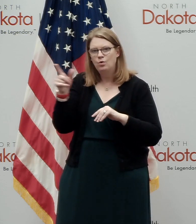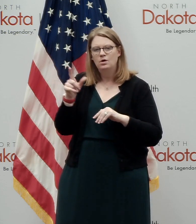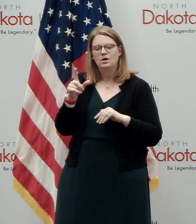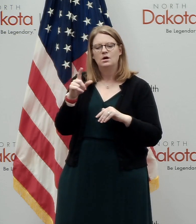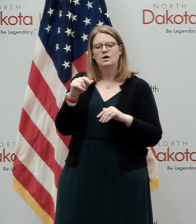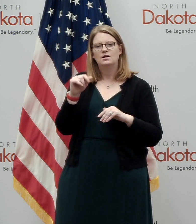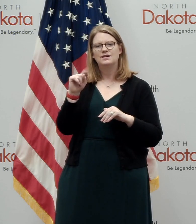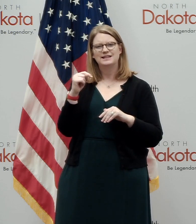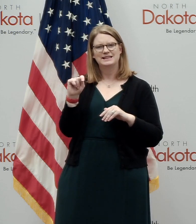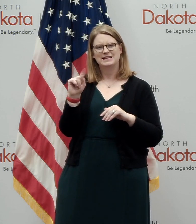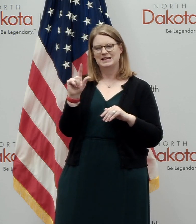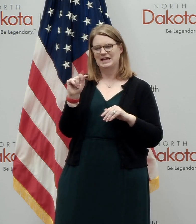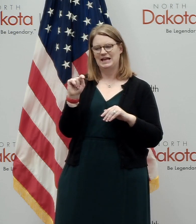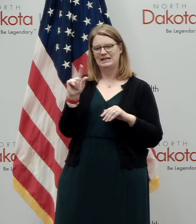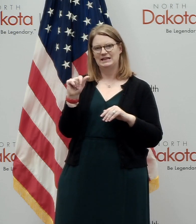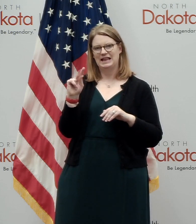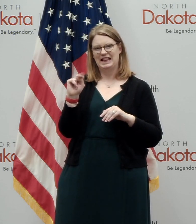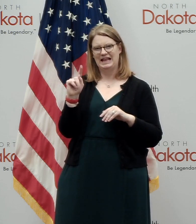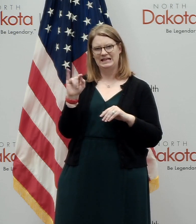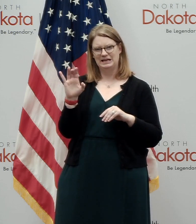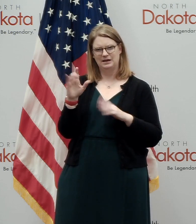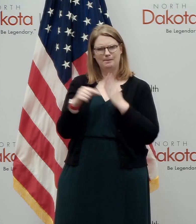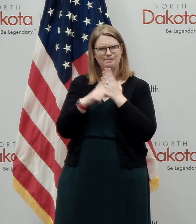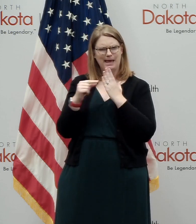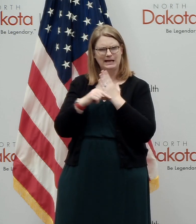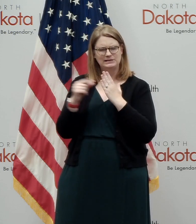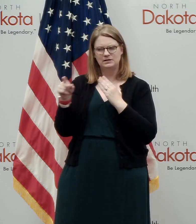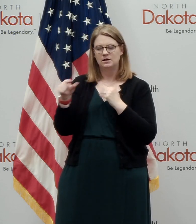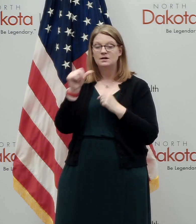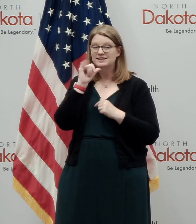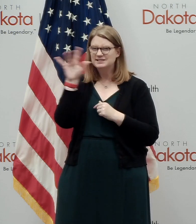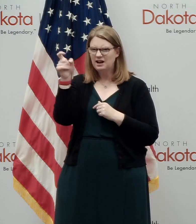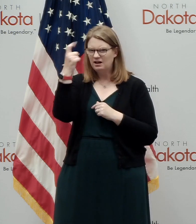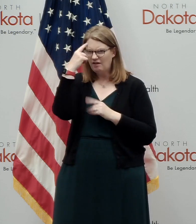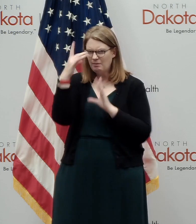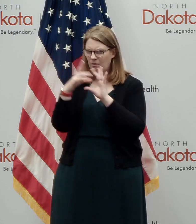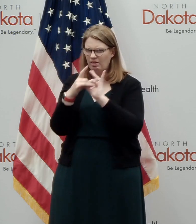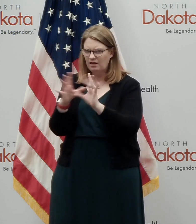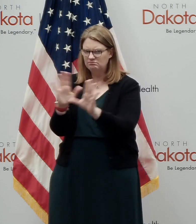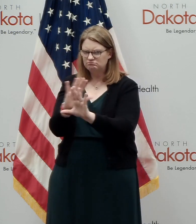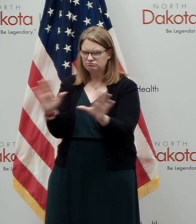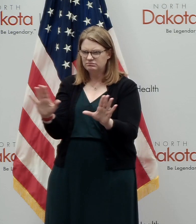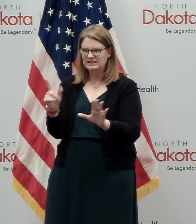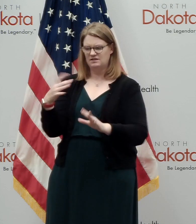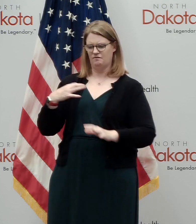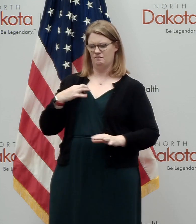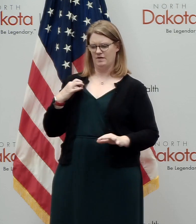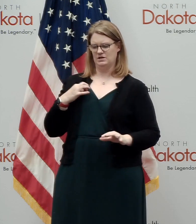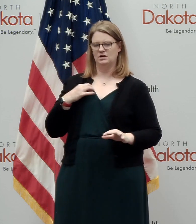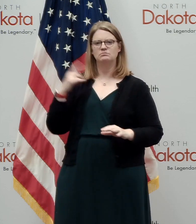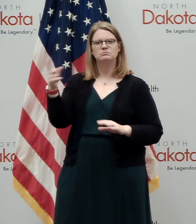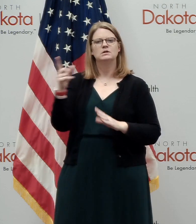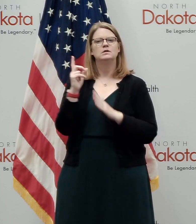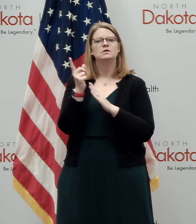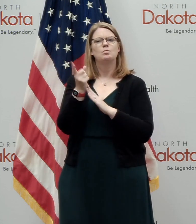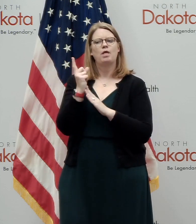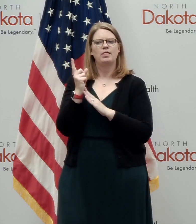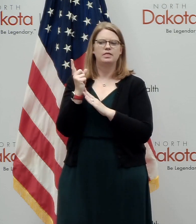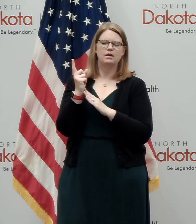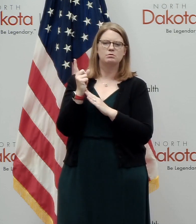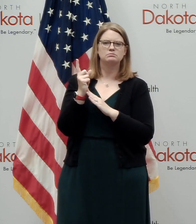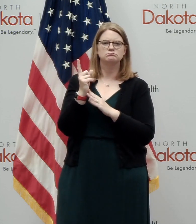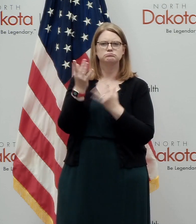the Atlantic magazine. So it's a non-governmental volunteer site. They early on were filling a need